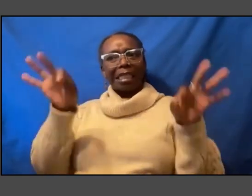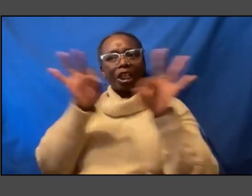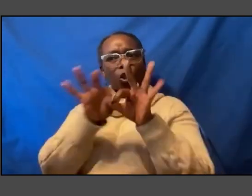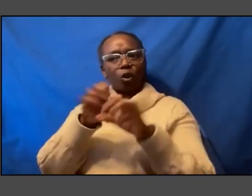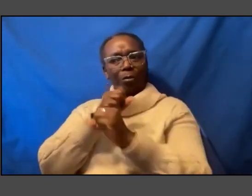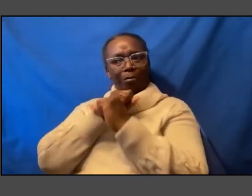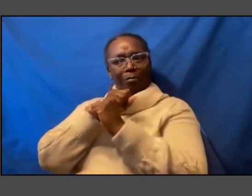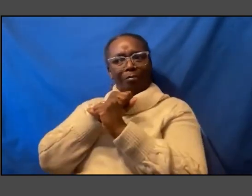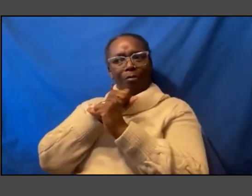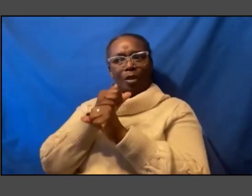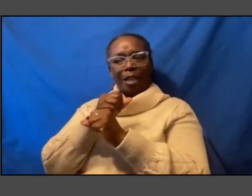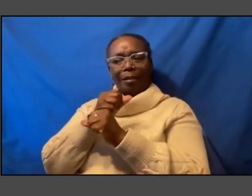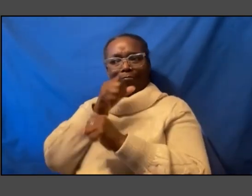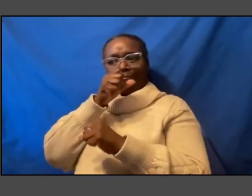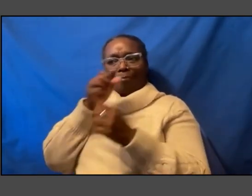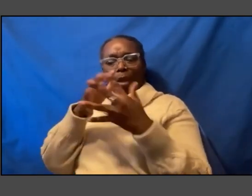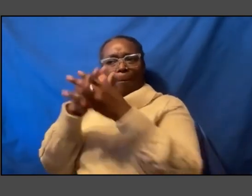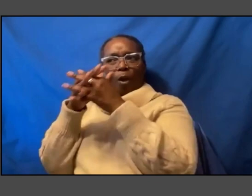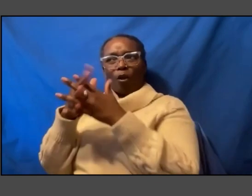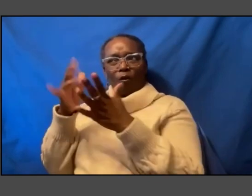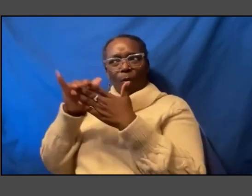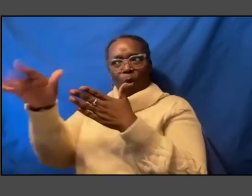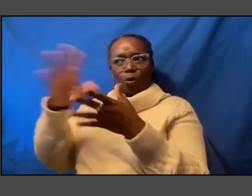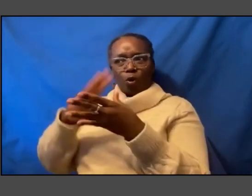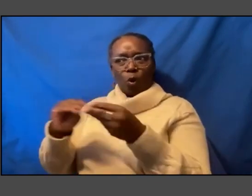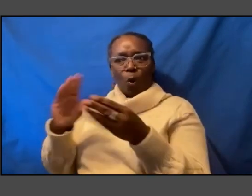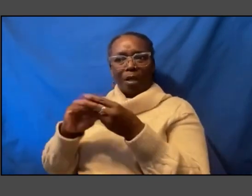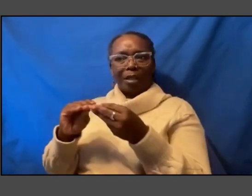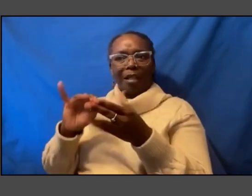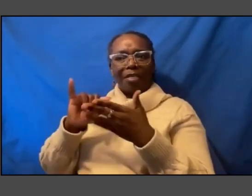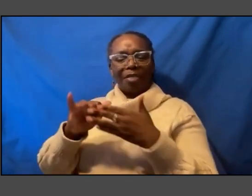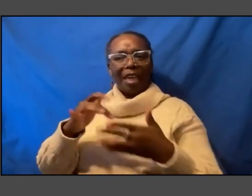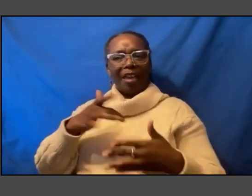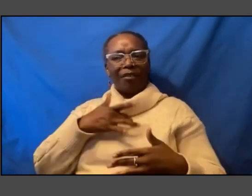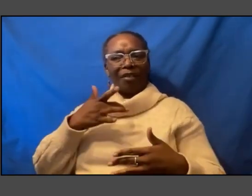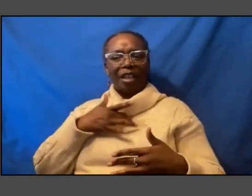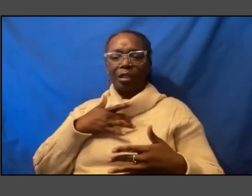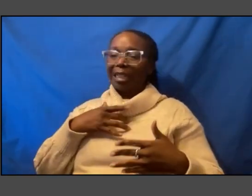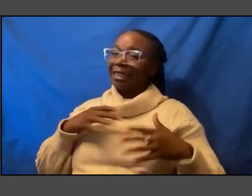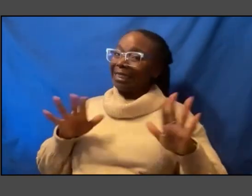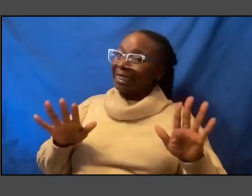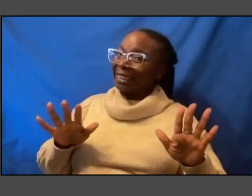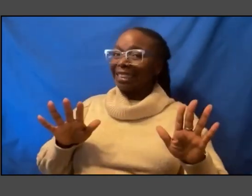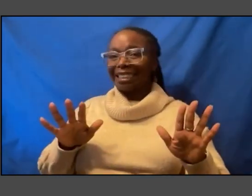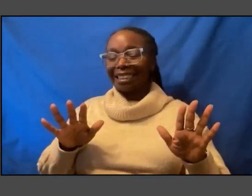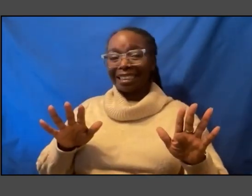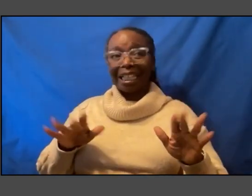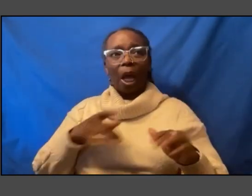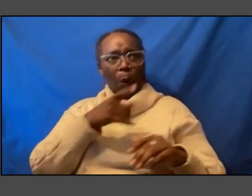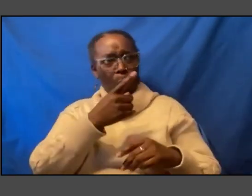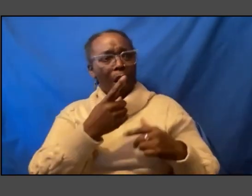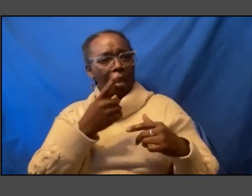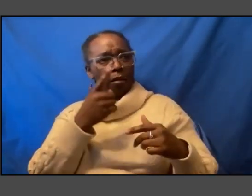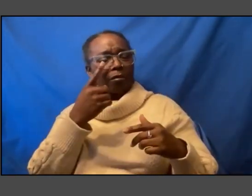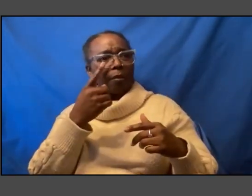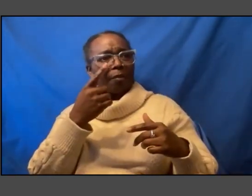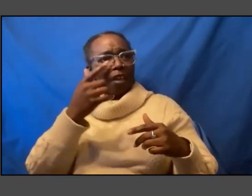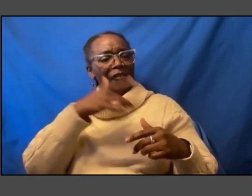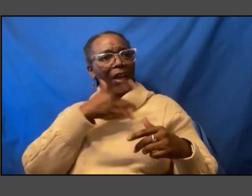from some of these stories is what gives me great pause so on the one hand I am really pleased to see this